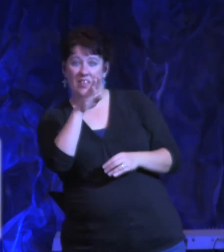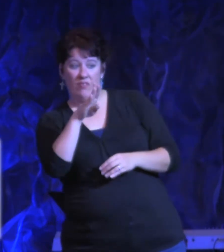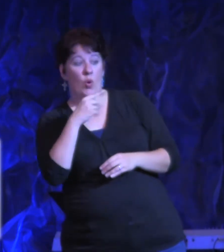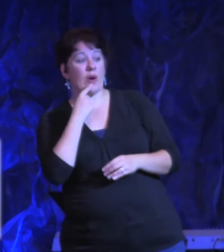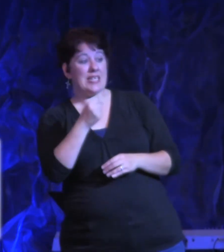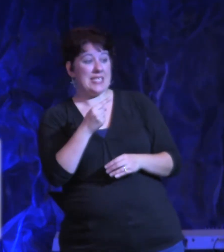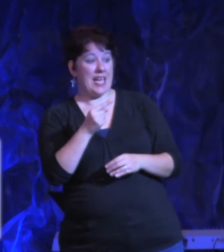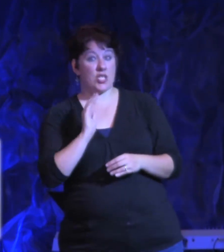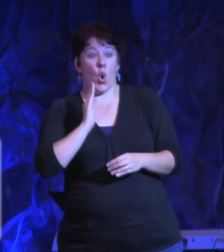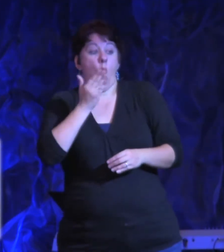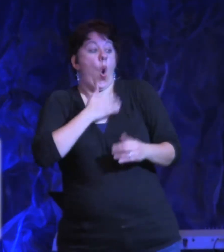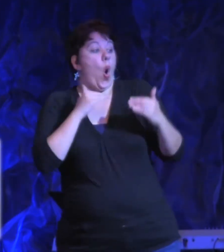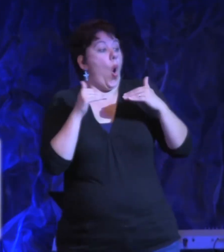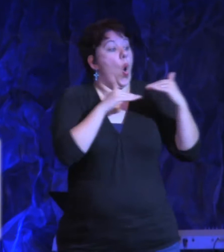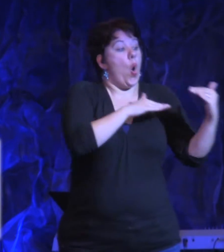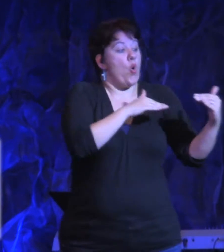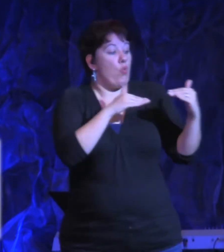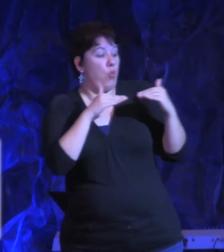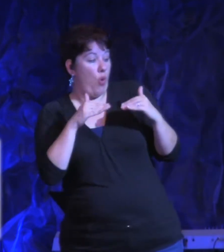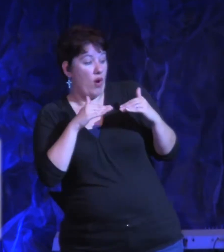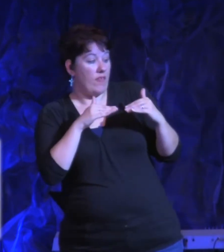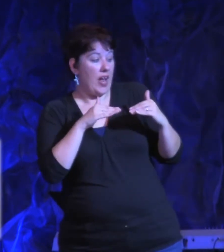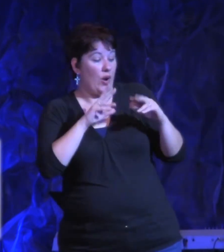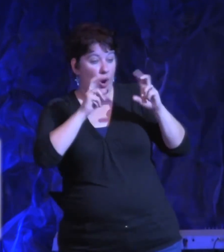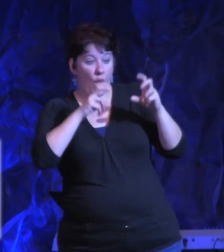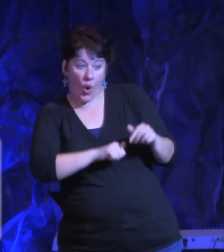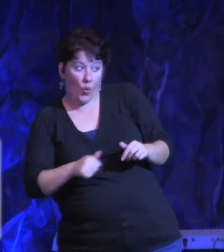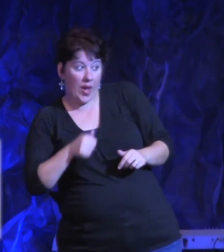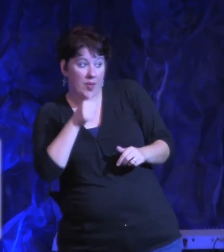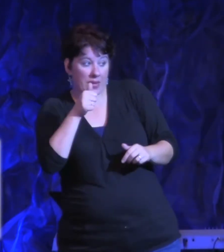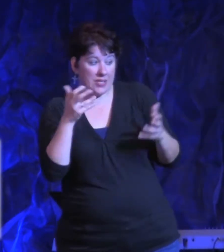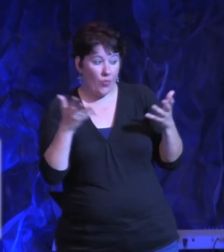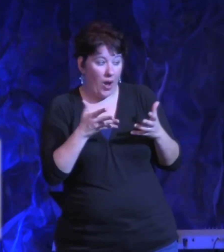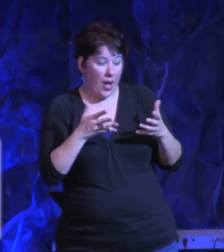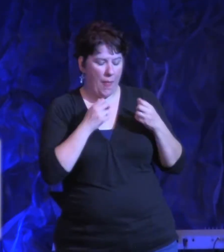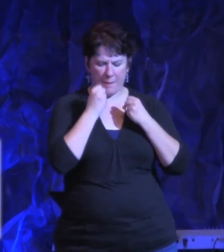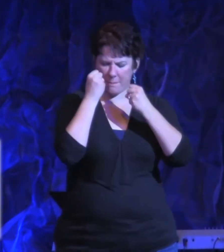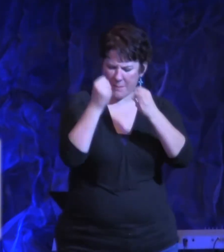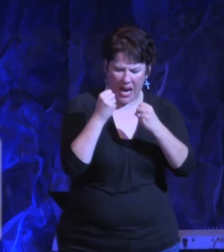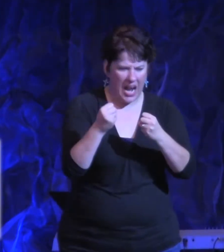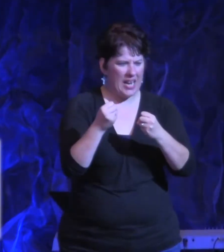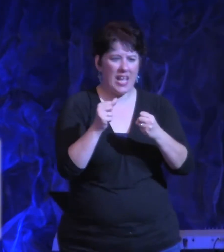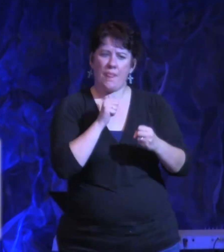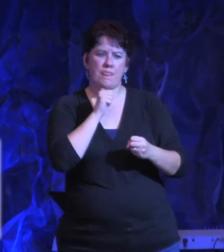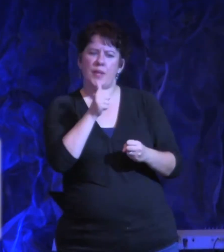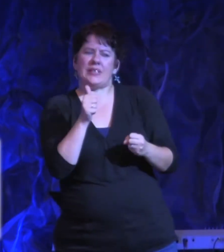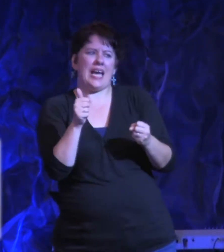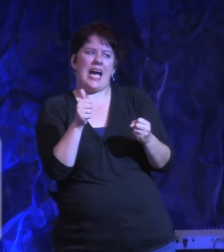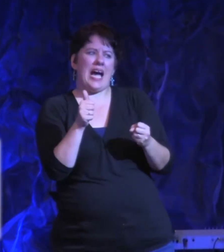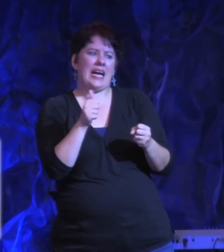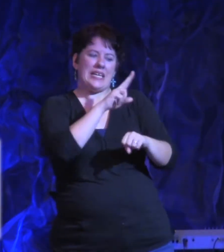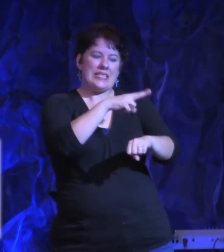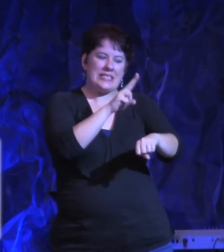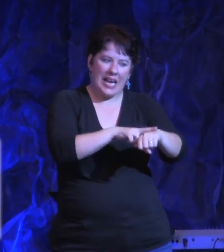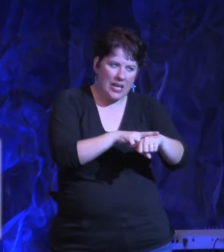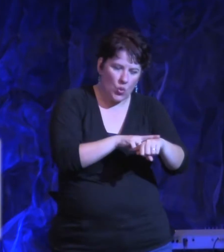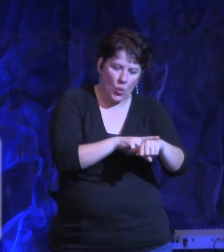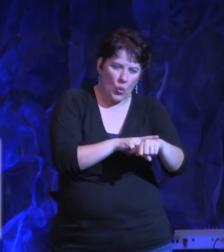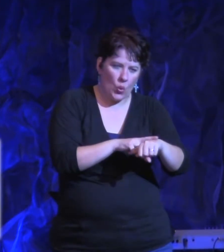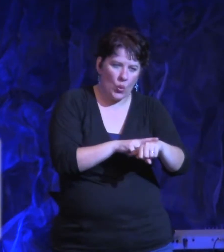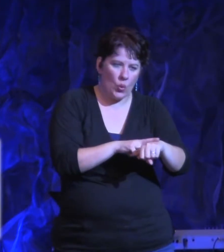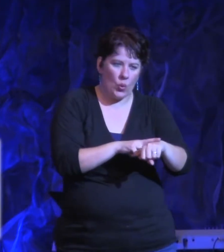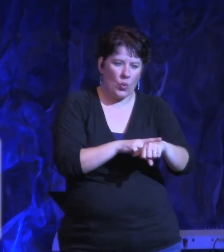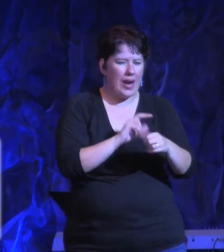so how do you do warfare? How do you use the spiritual weapons of warfare? And I don't know, I'm not like this, you know, like this